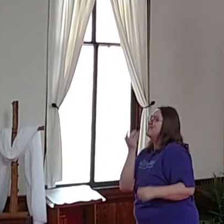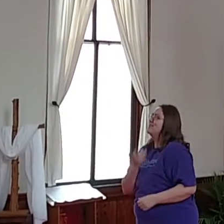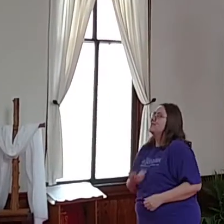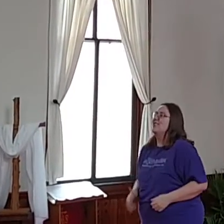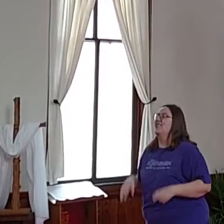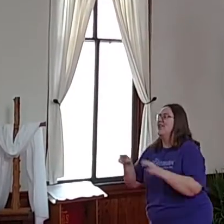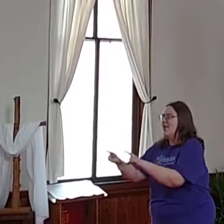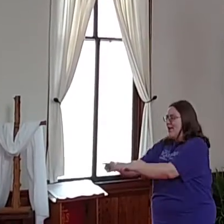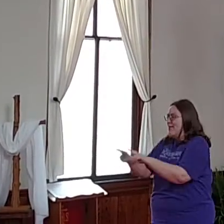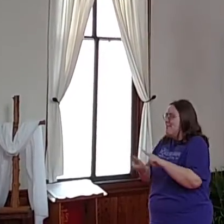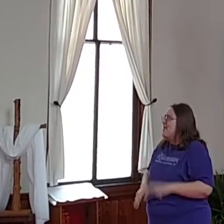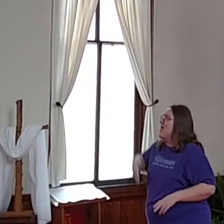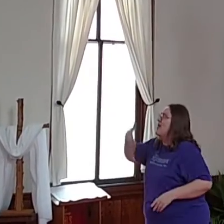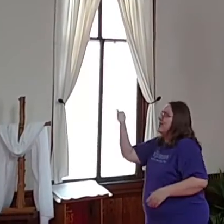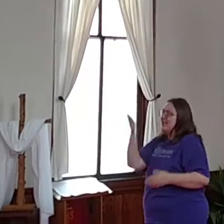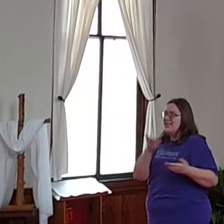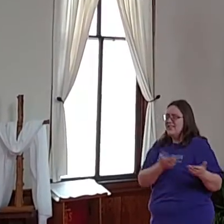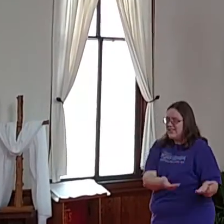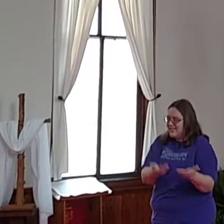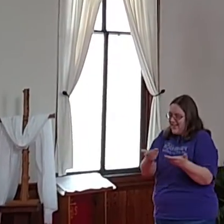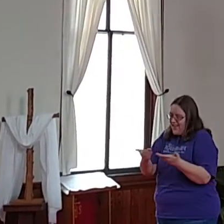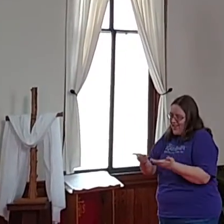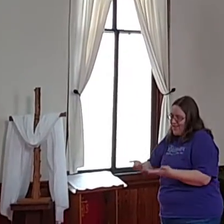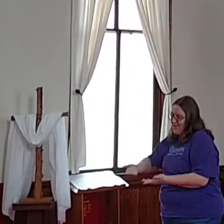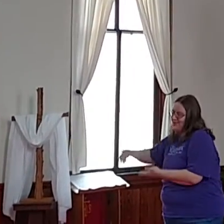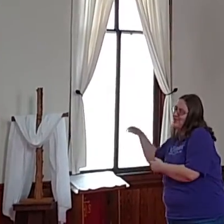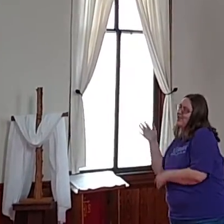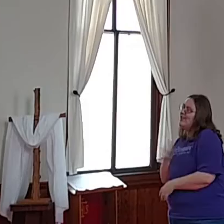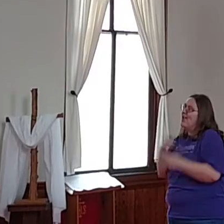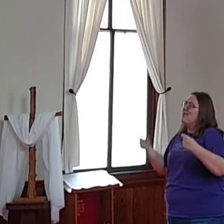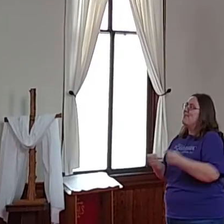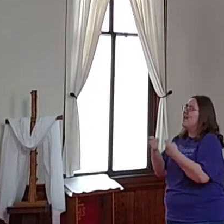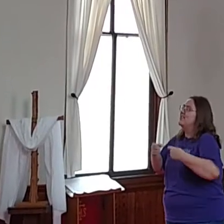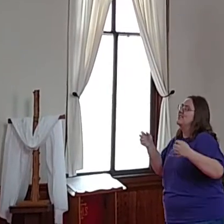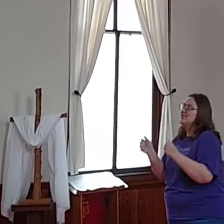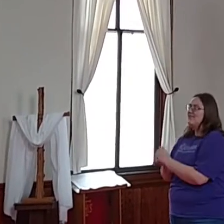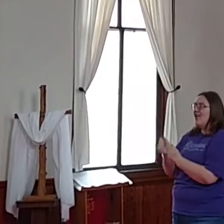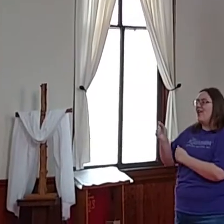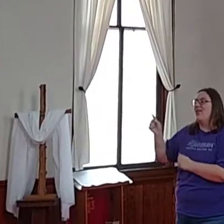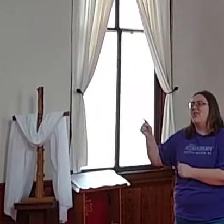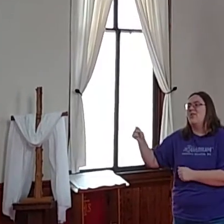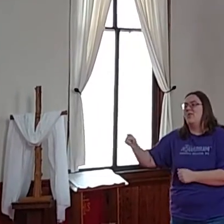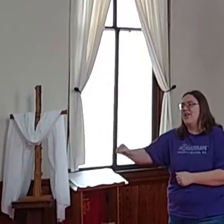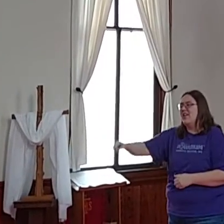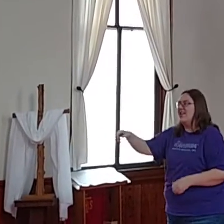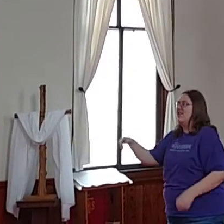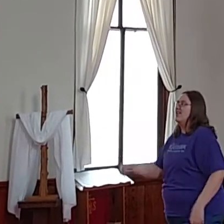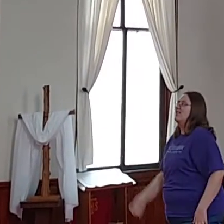me, buried he carried my sins far away,